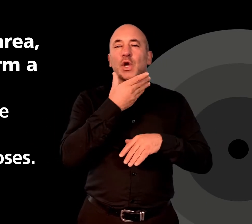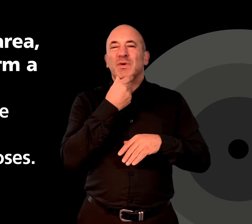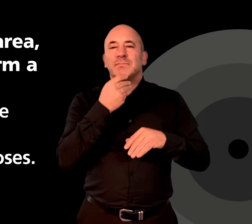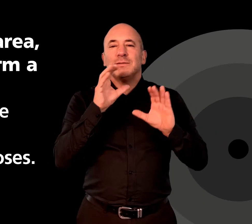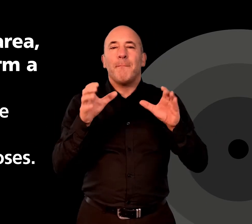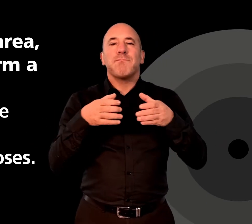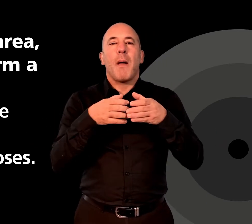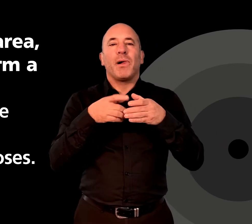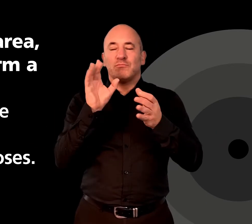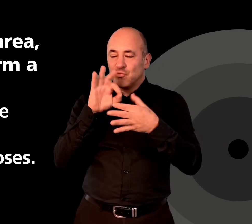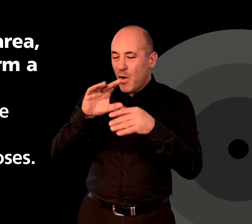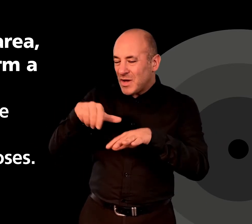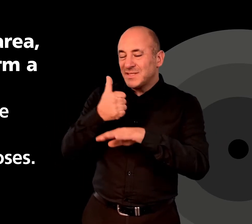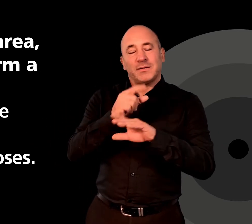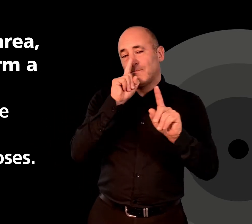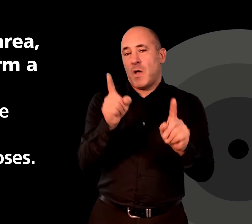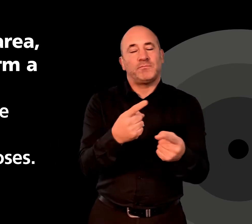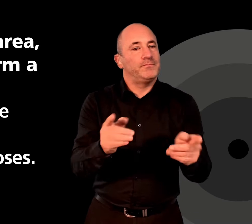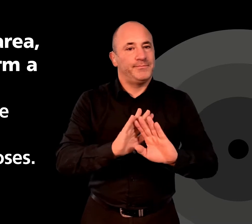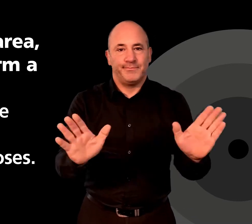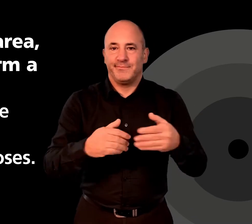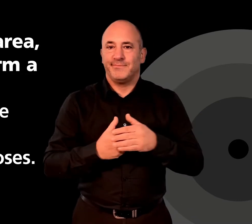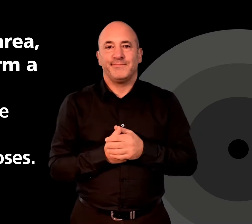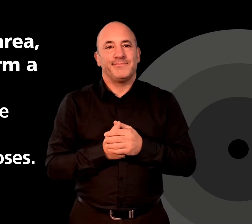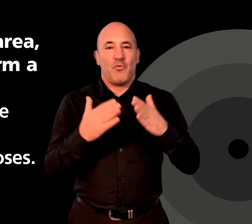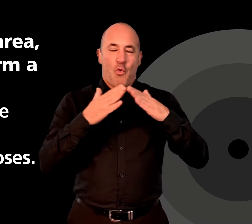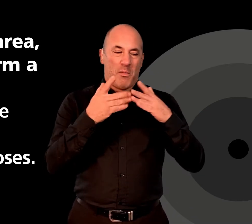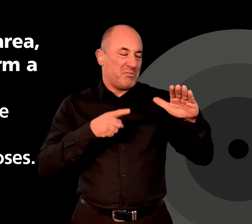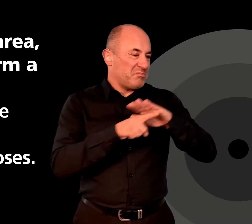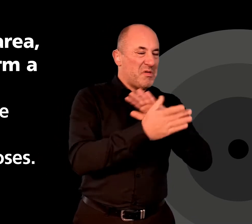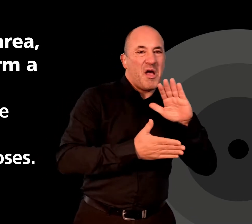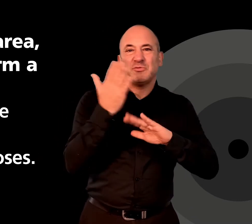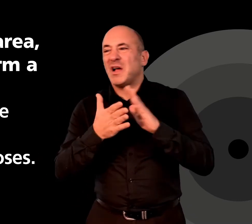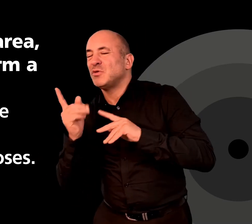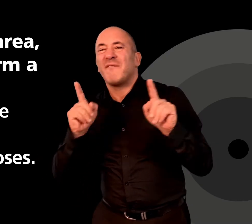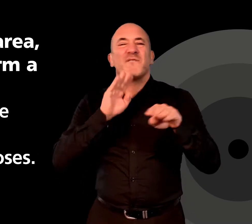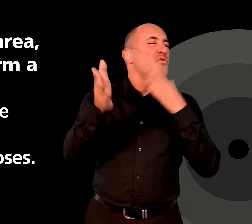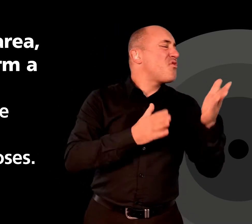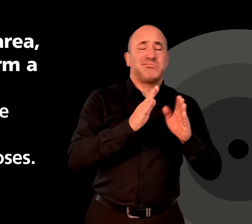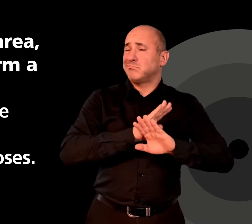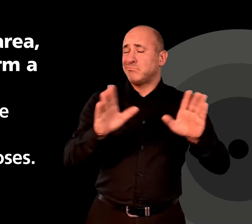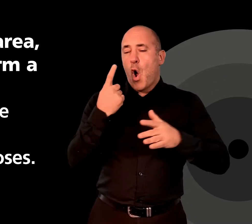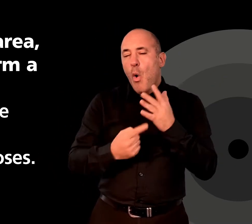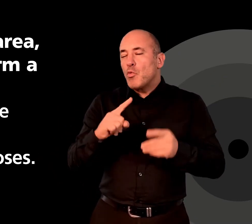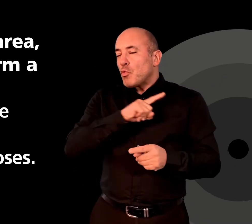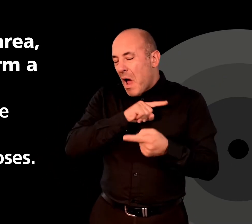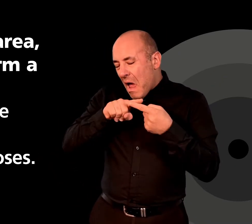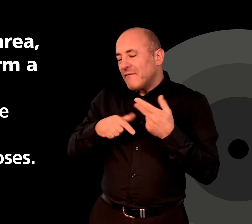join or form a Christmas bubble. You must not leave or be outside of your home except for specific purposes.